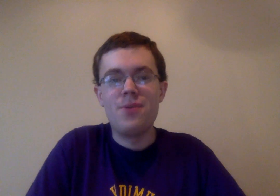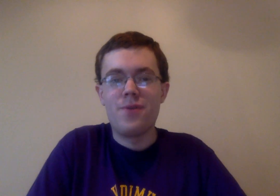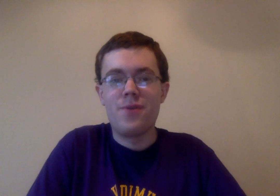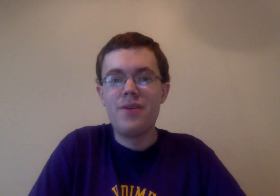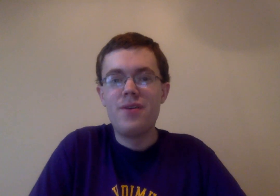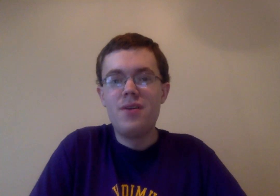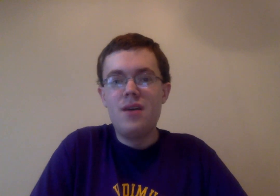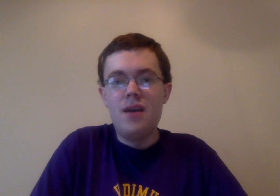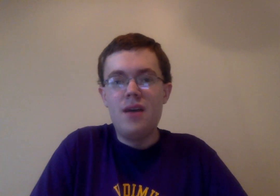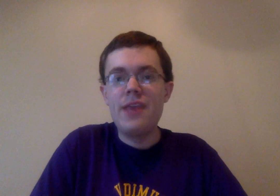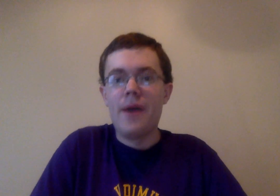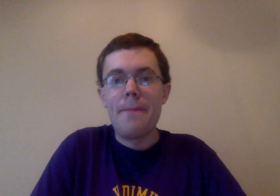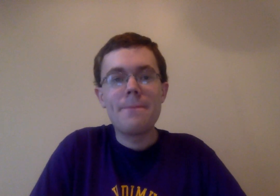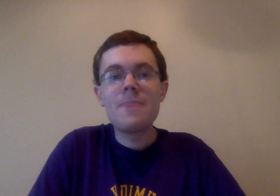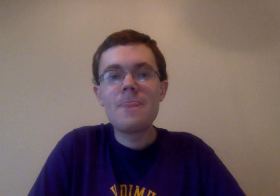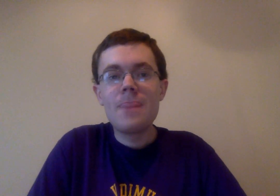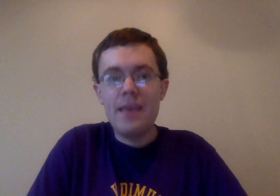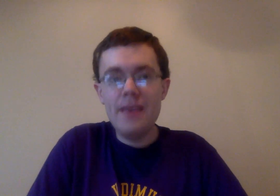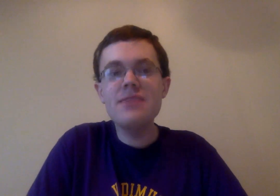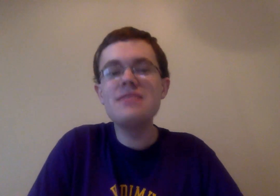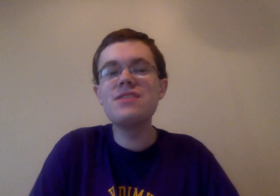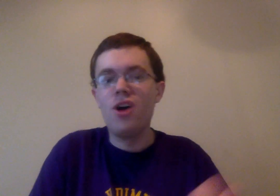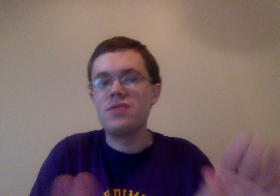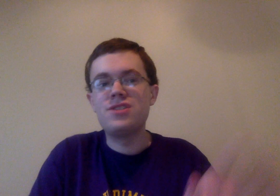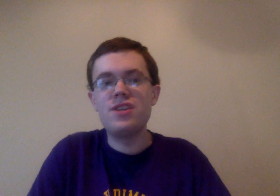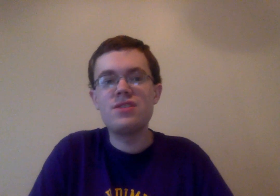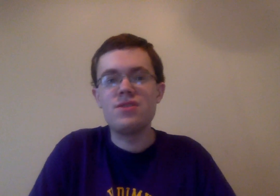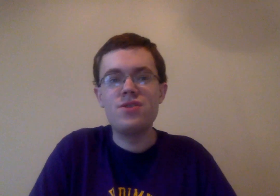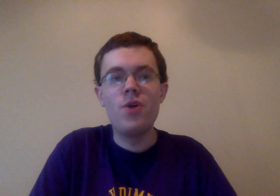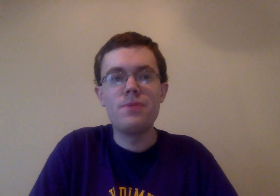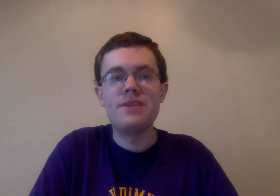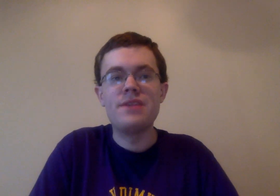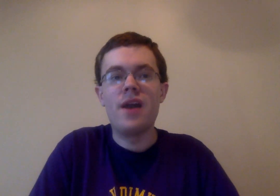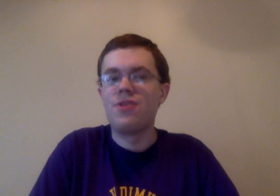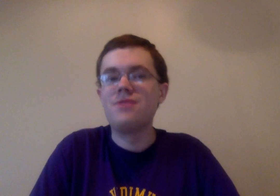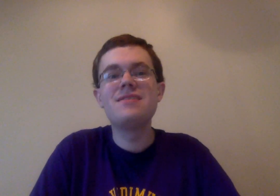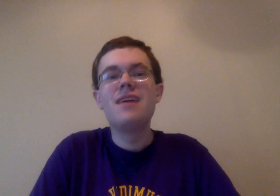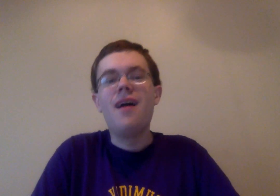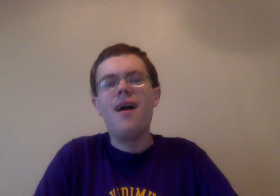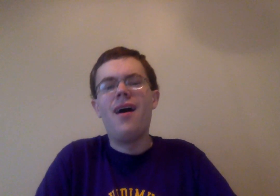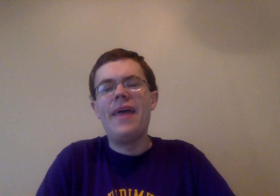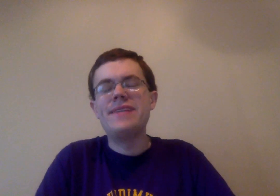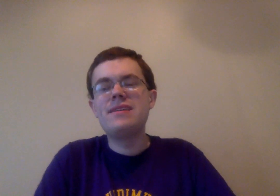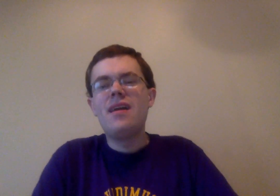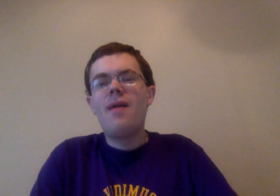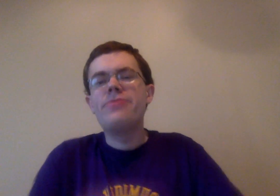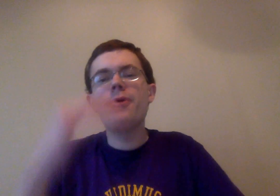looking for. Anyway, he, he's, he's an adult, and she is notably not an adult, uh, and both